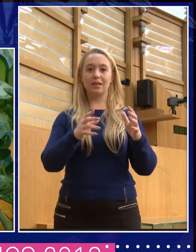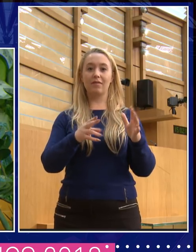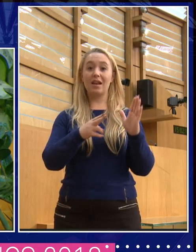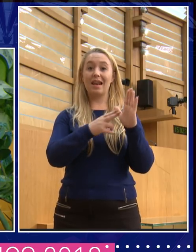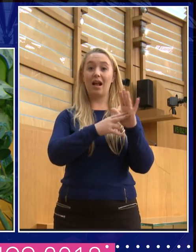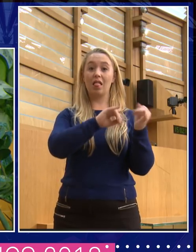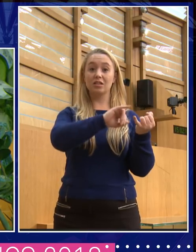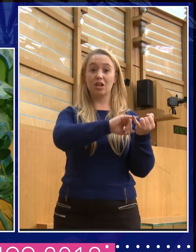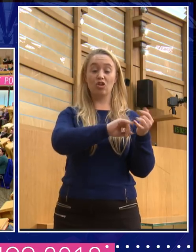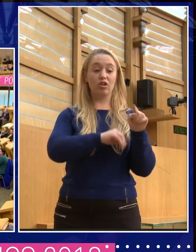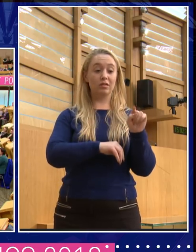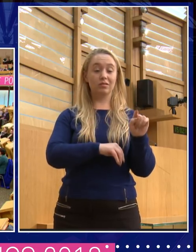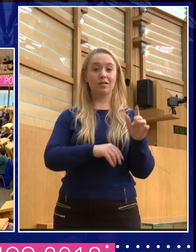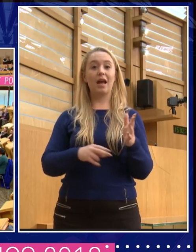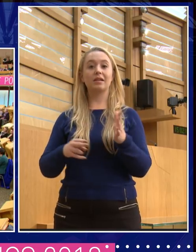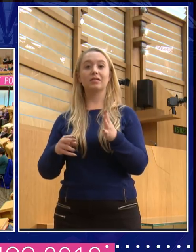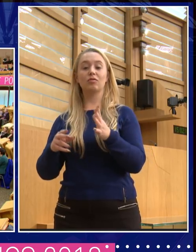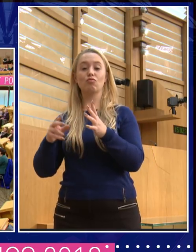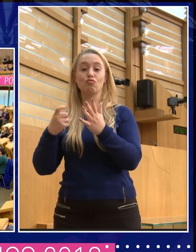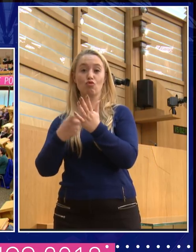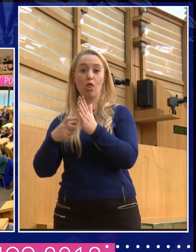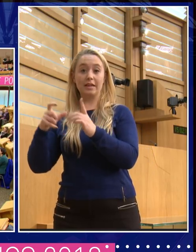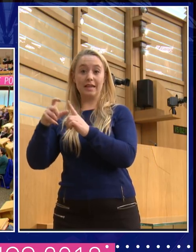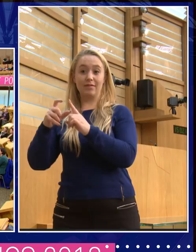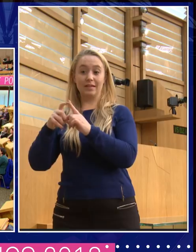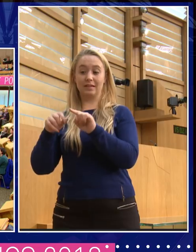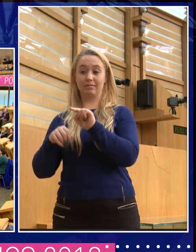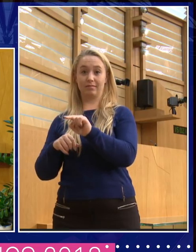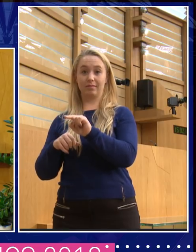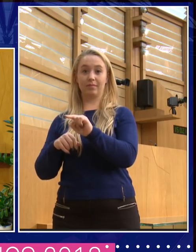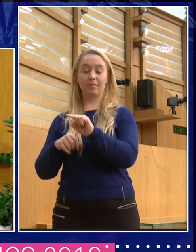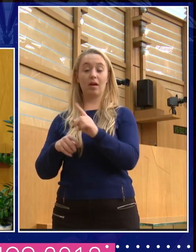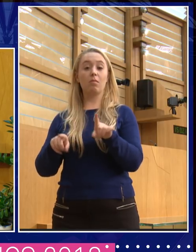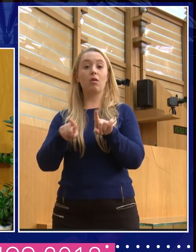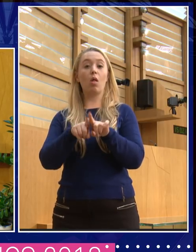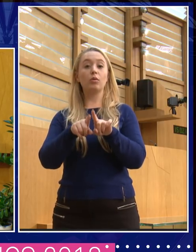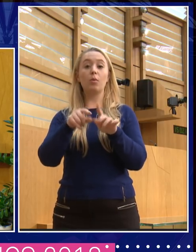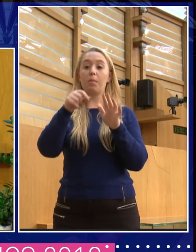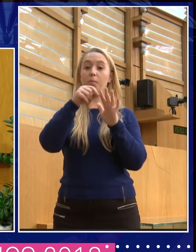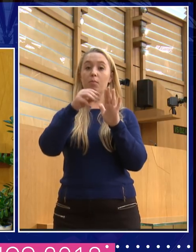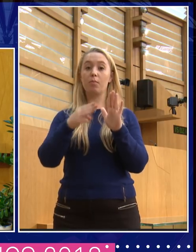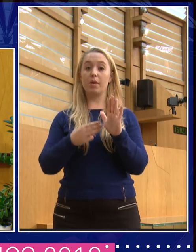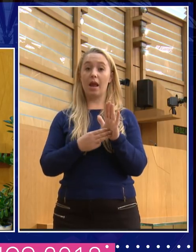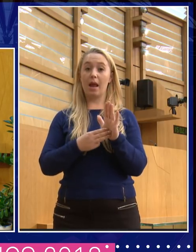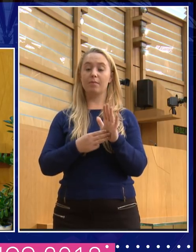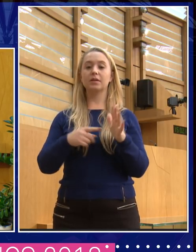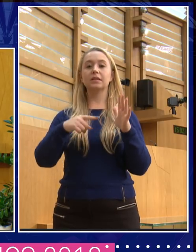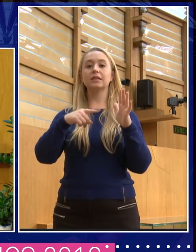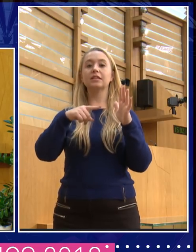and Ruth Davidson, who normally sits here. And of course, we have a woman prime minister, Theresa May. Now, do you see her with, from your political